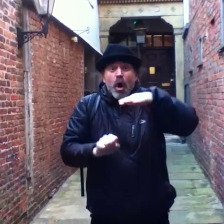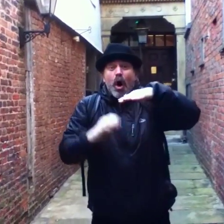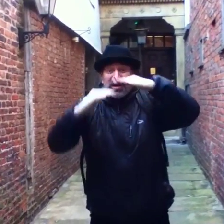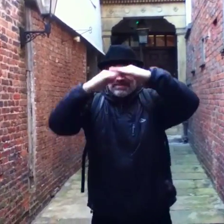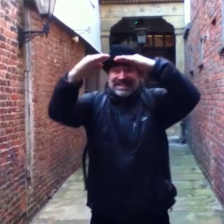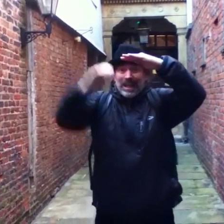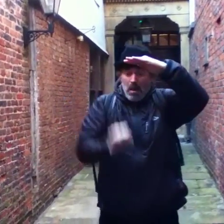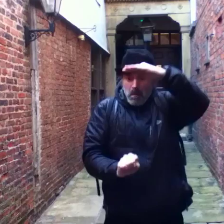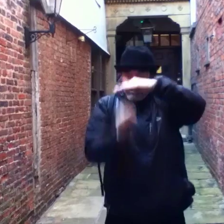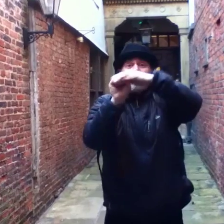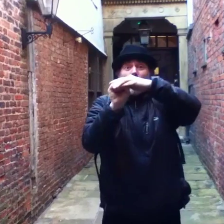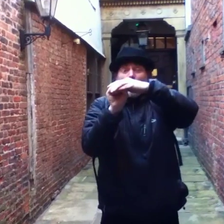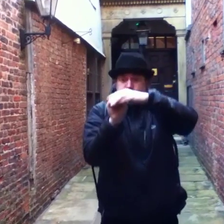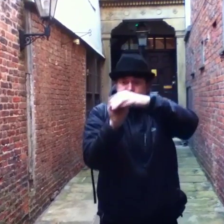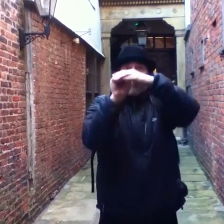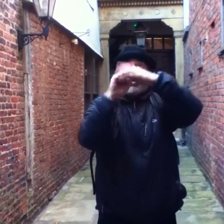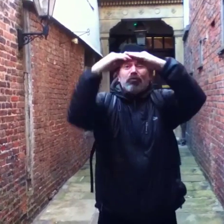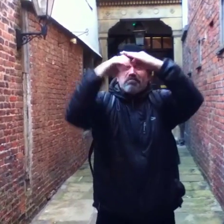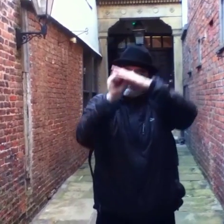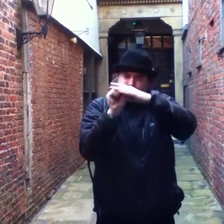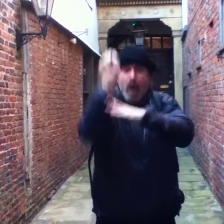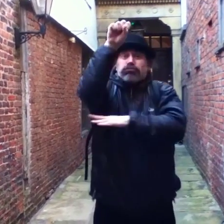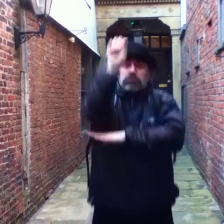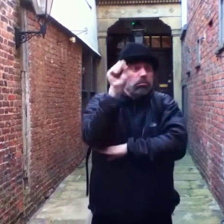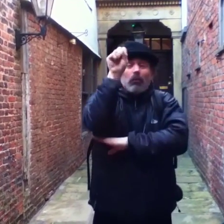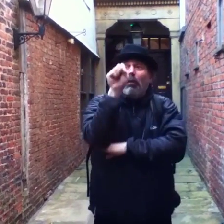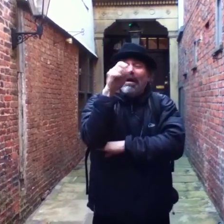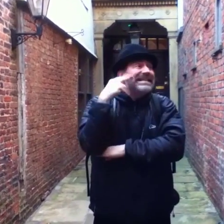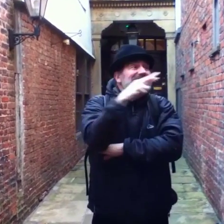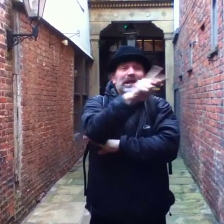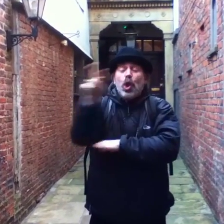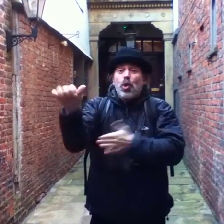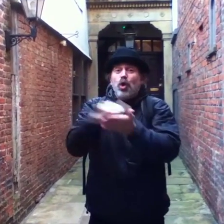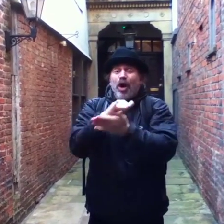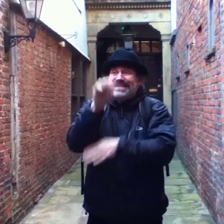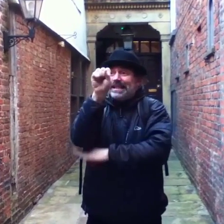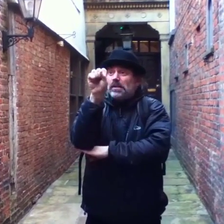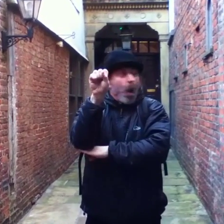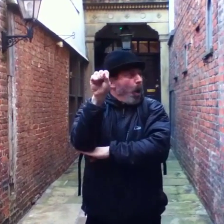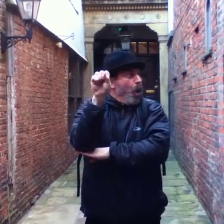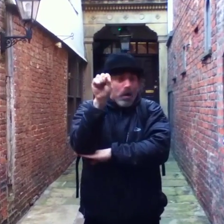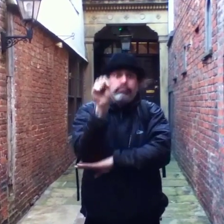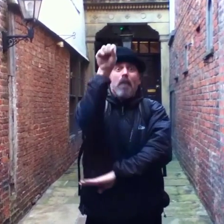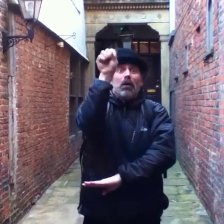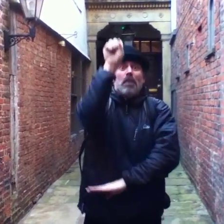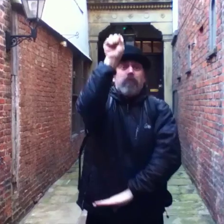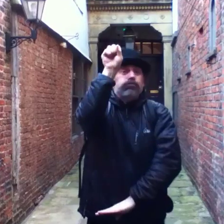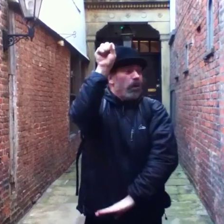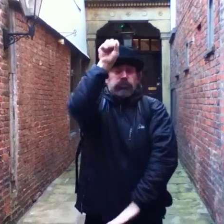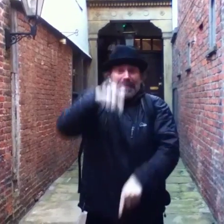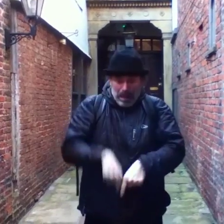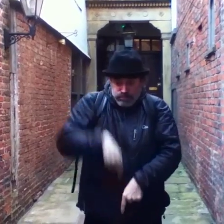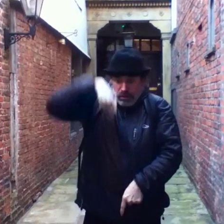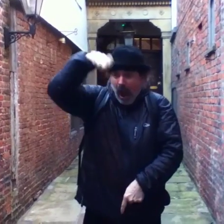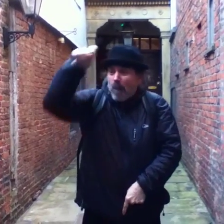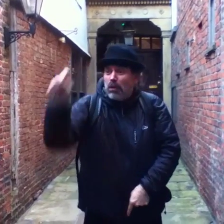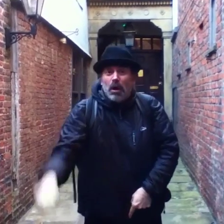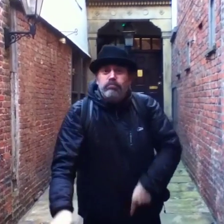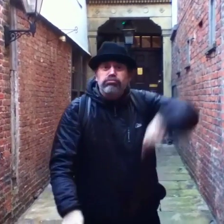And so then as he stood up, his head finally bursted through the ceiling, out through the roof, and he saw the whole city of New York.